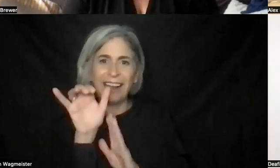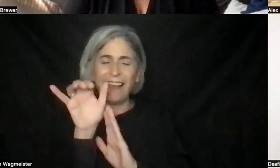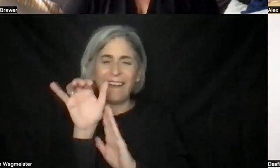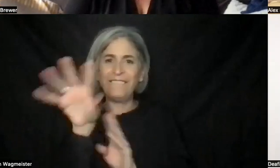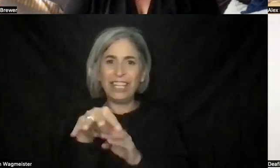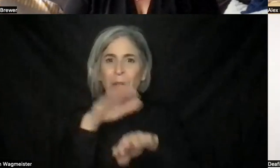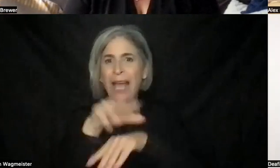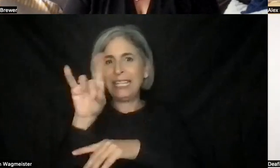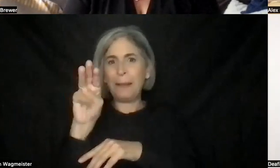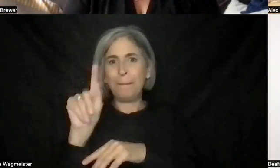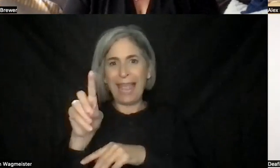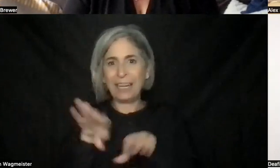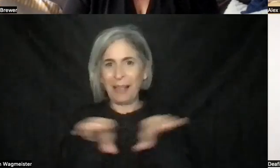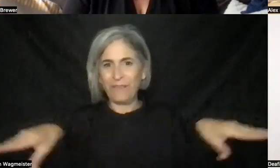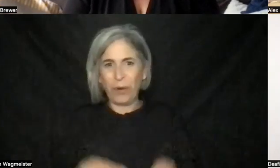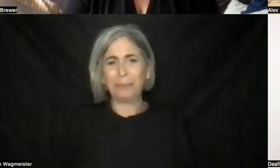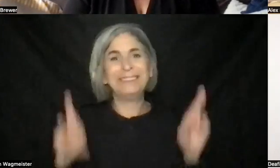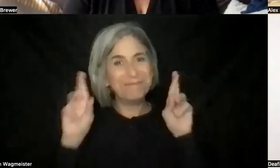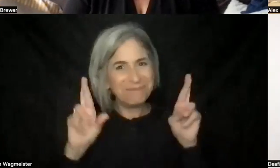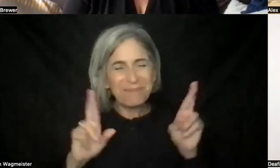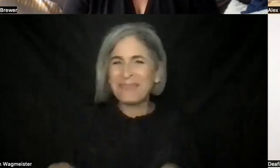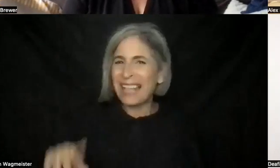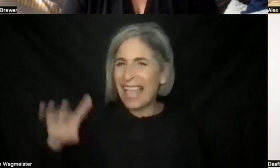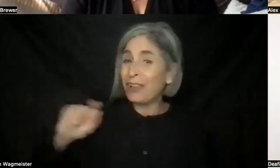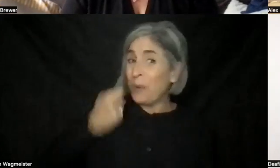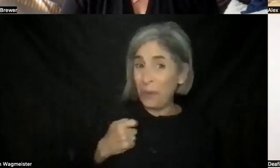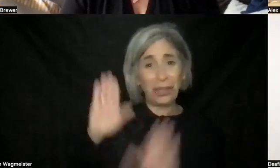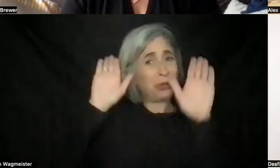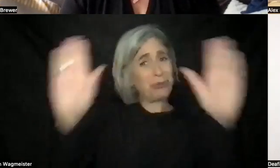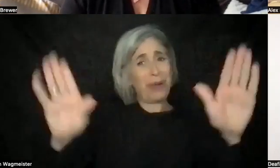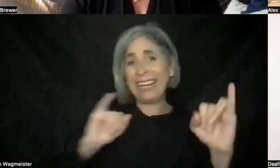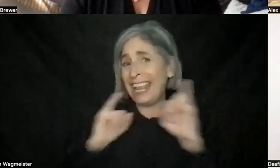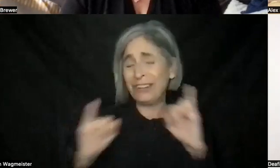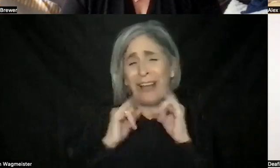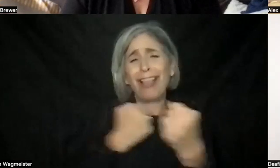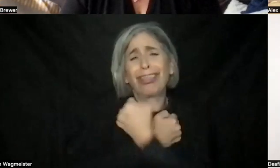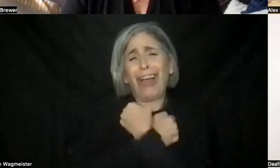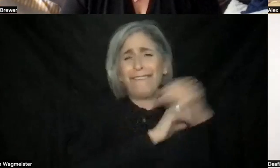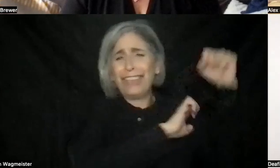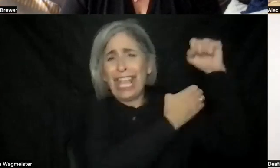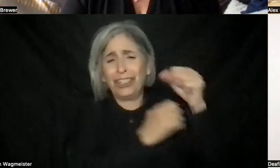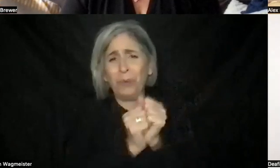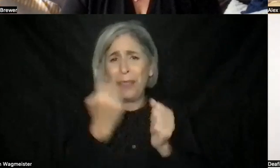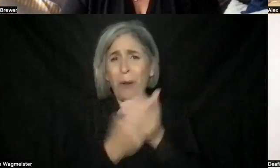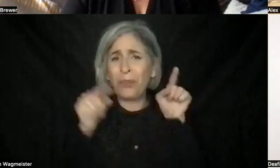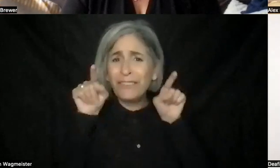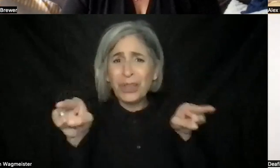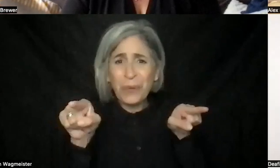Very cool. Well, I thought that it was this was a great interview. And I love the energy behind both of you talking about this film. You're very